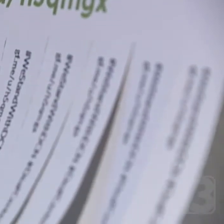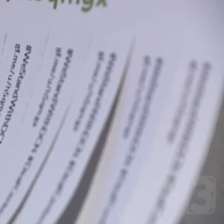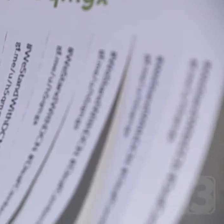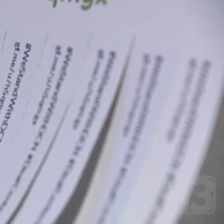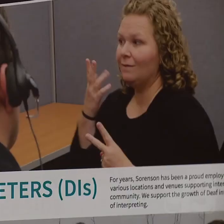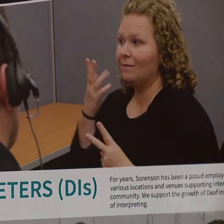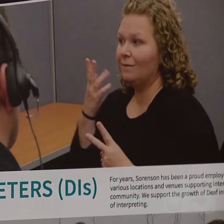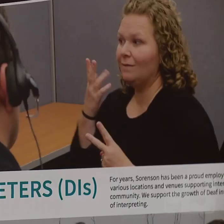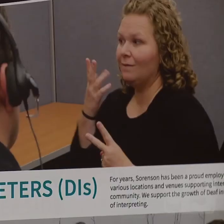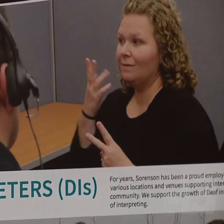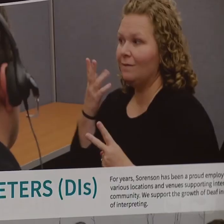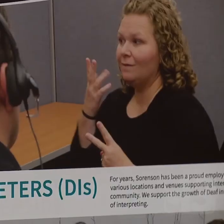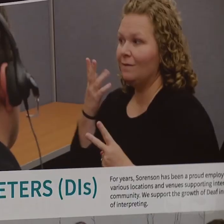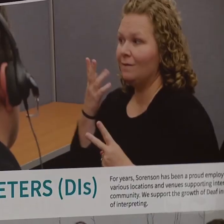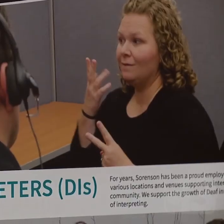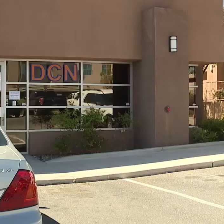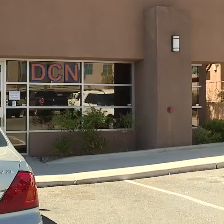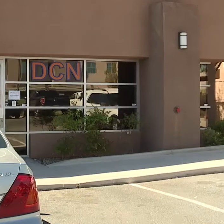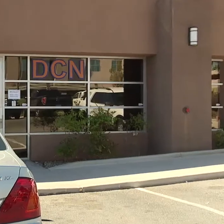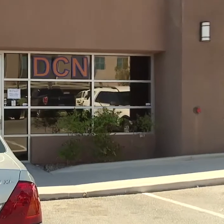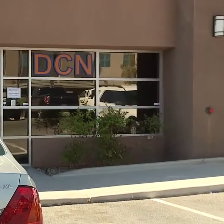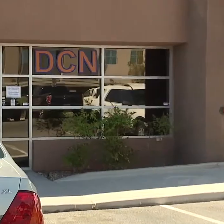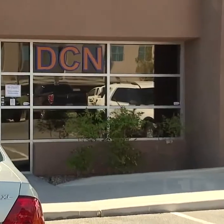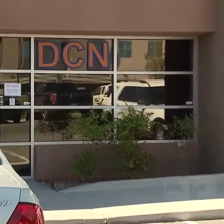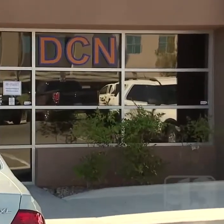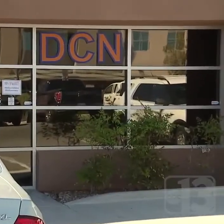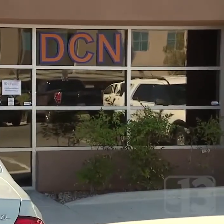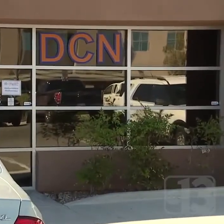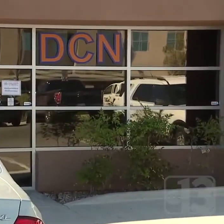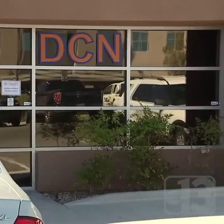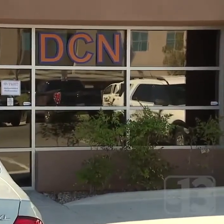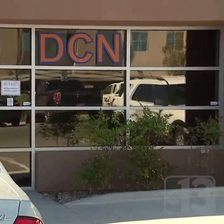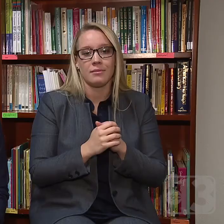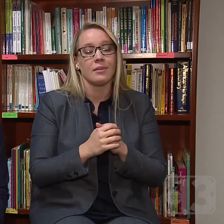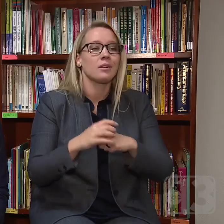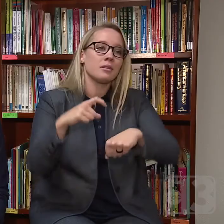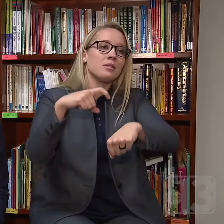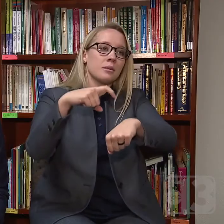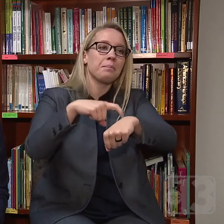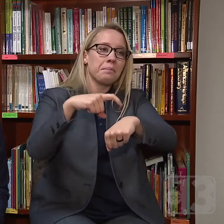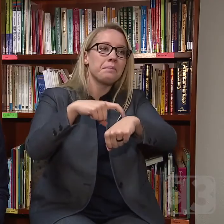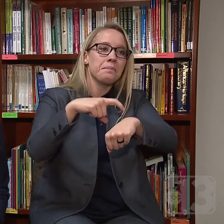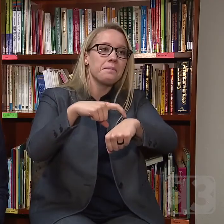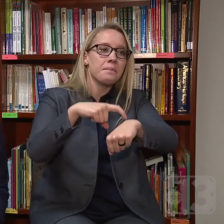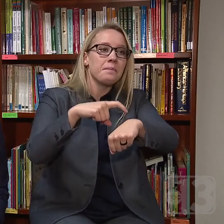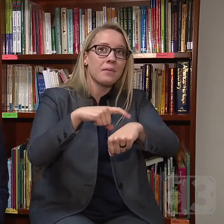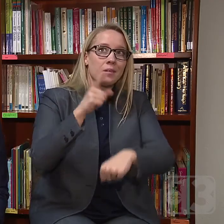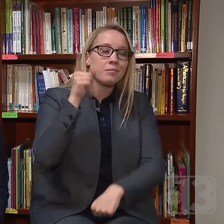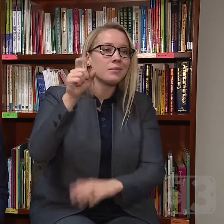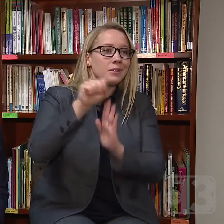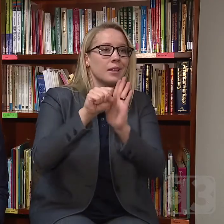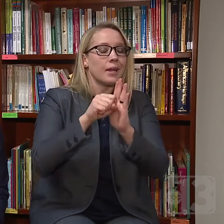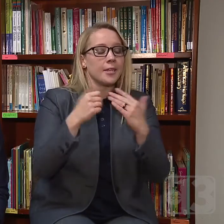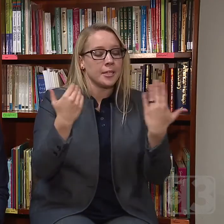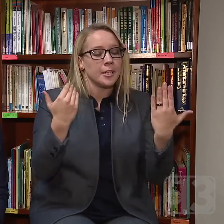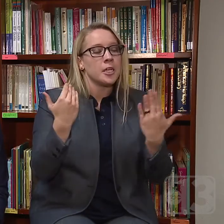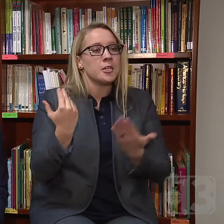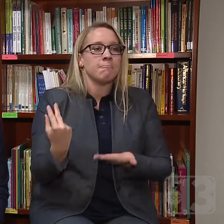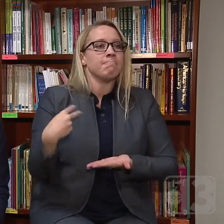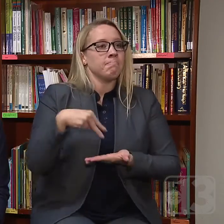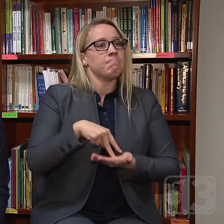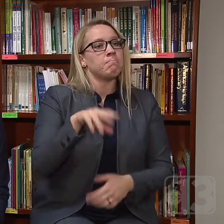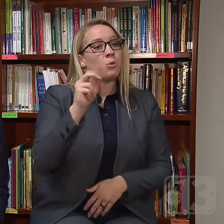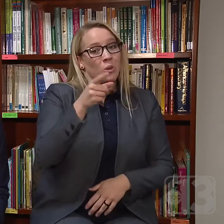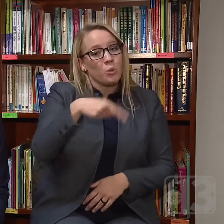account, hoping this can help them keep their doors open. It's time that the state stand up and say